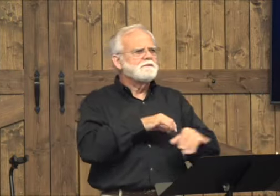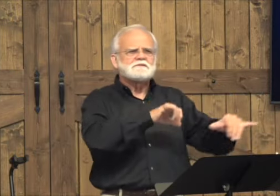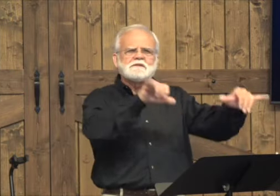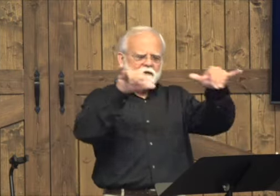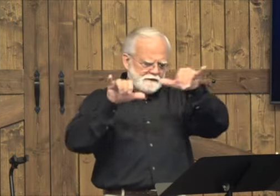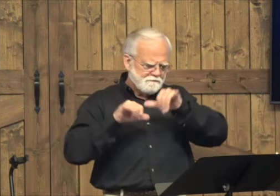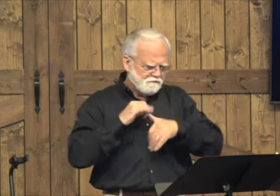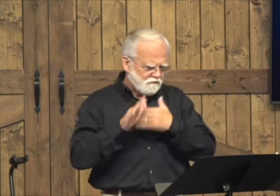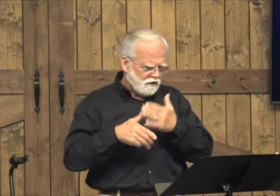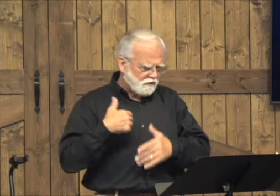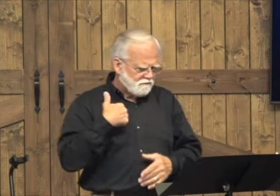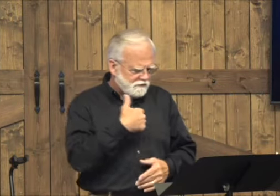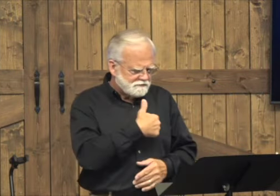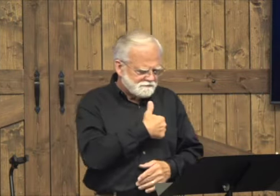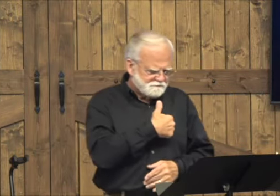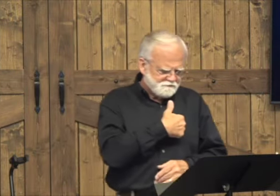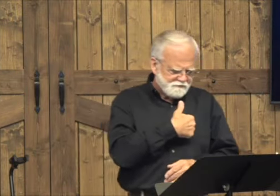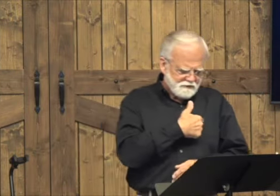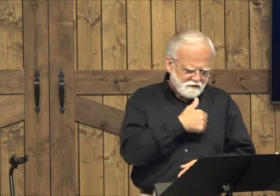sin bigger than another. that's right.